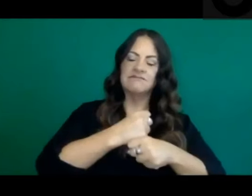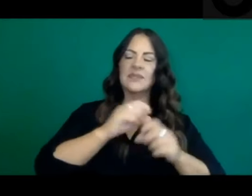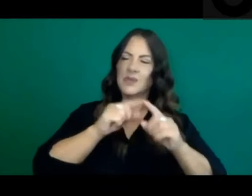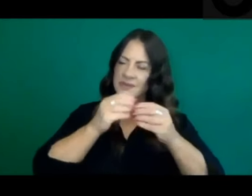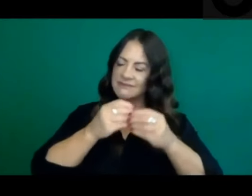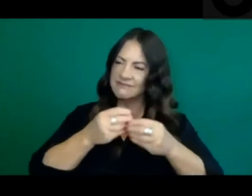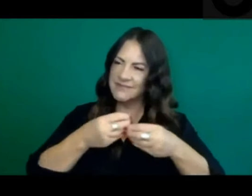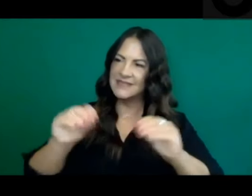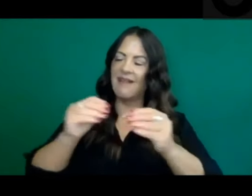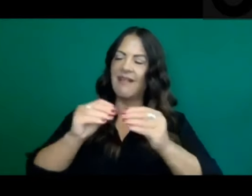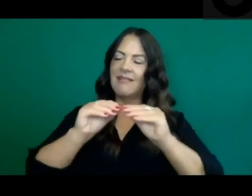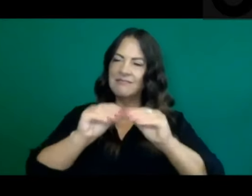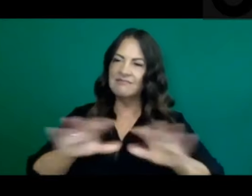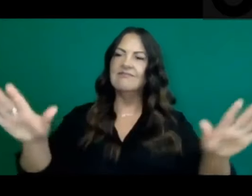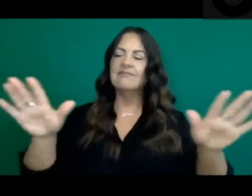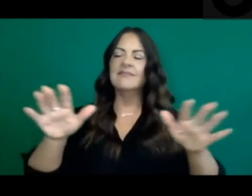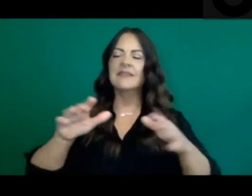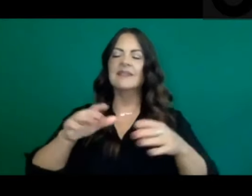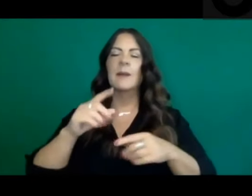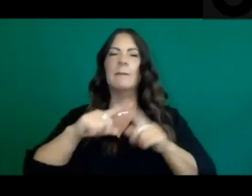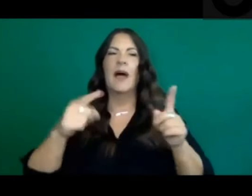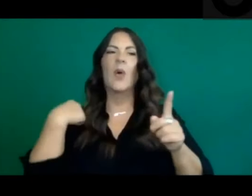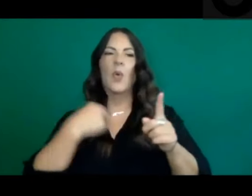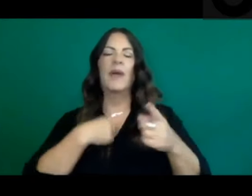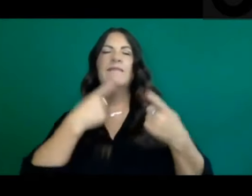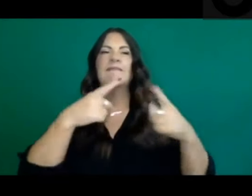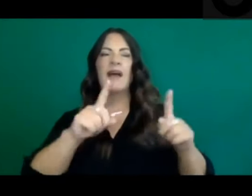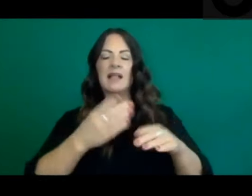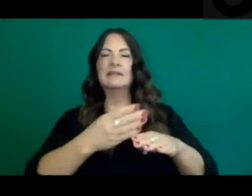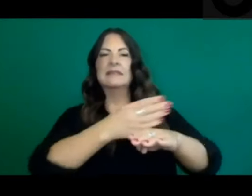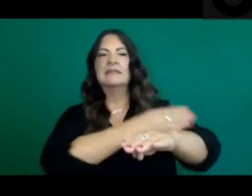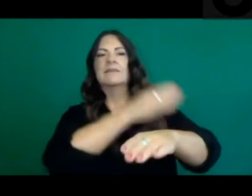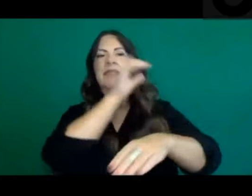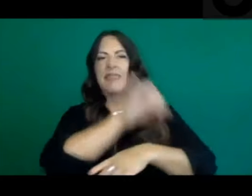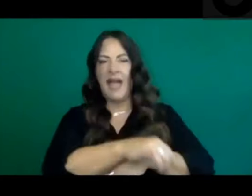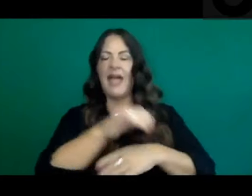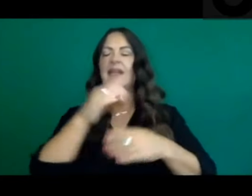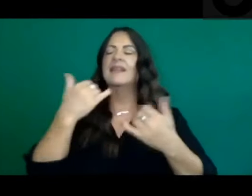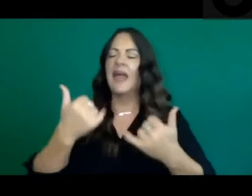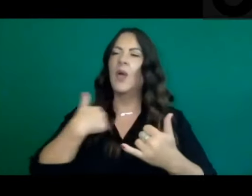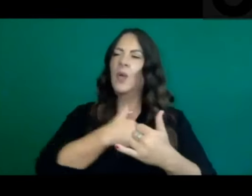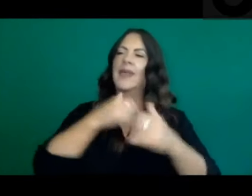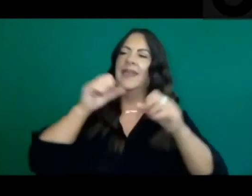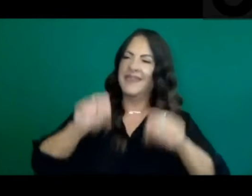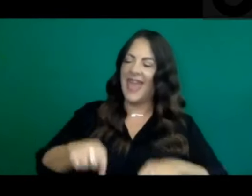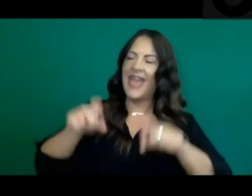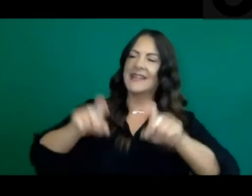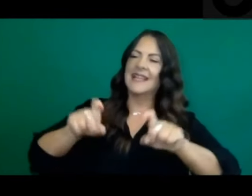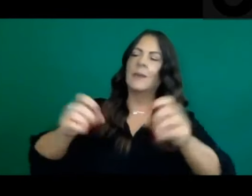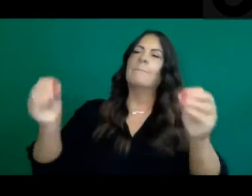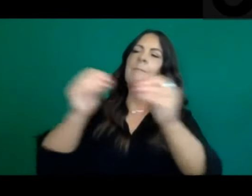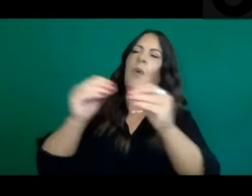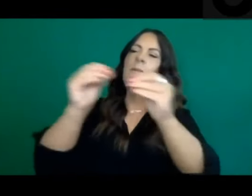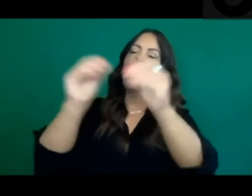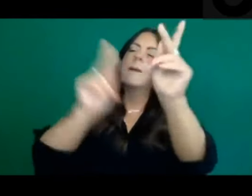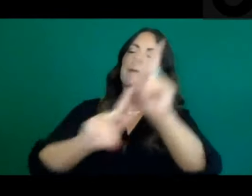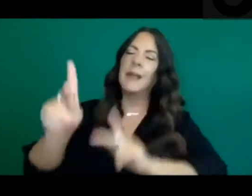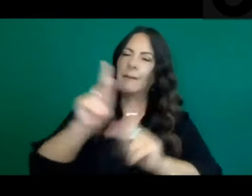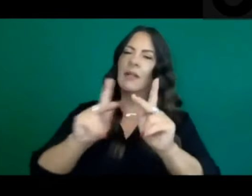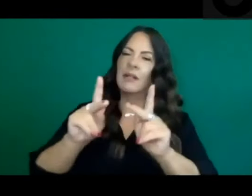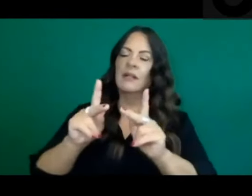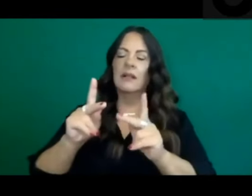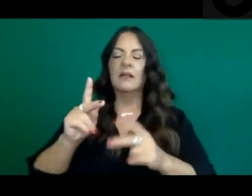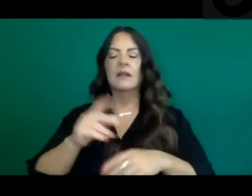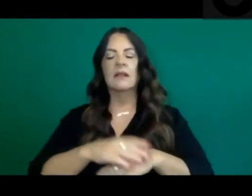tested at were starting to test more. And you were beginning to see backlogs. Those backlogs have improved